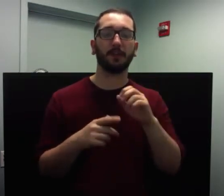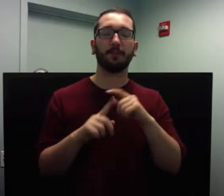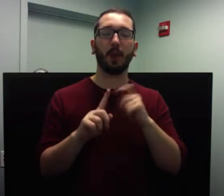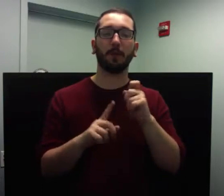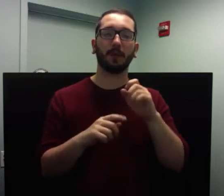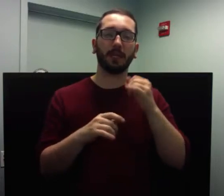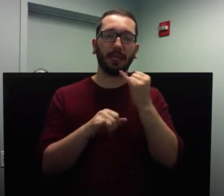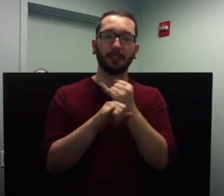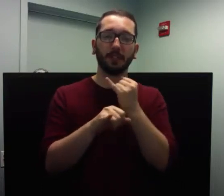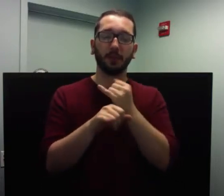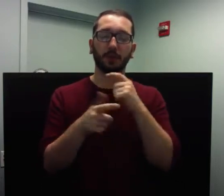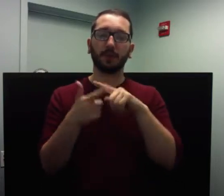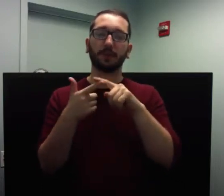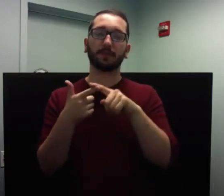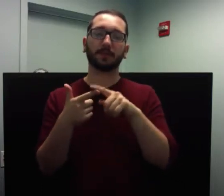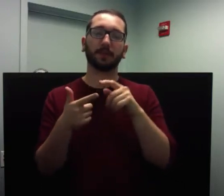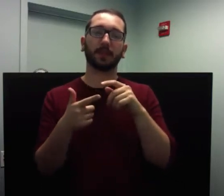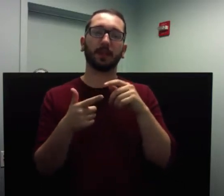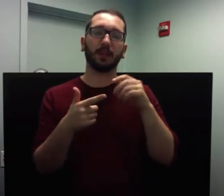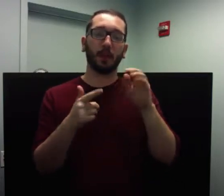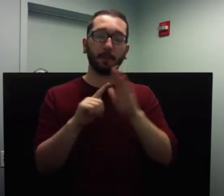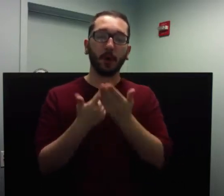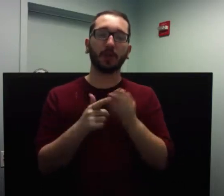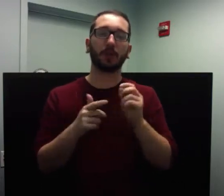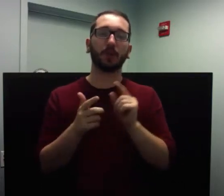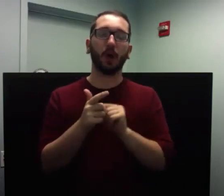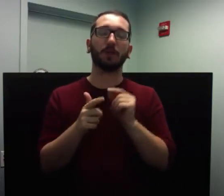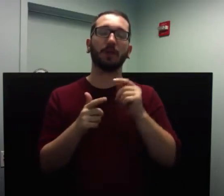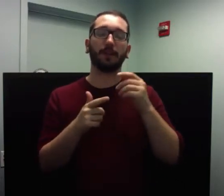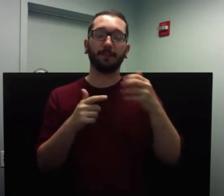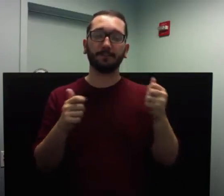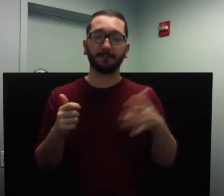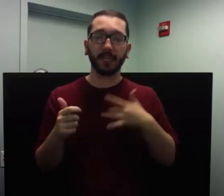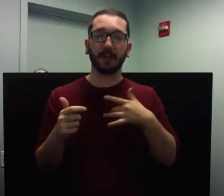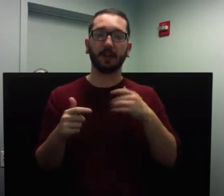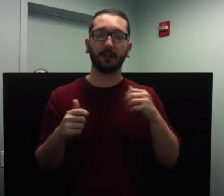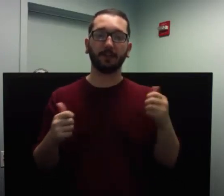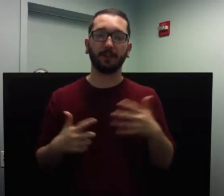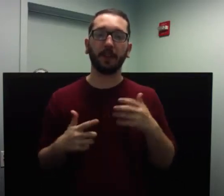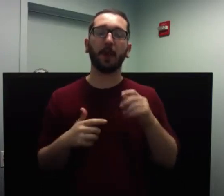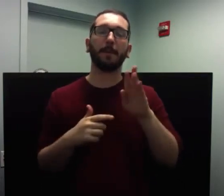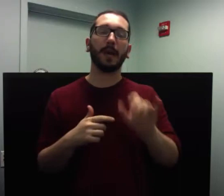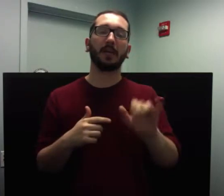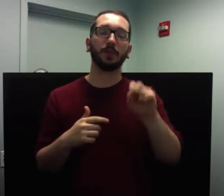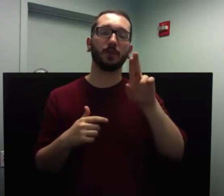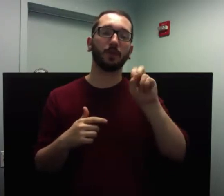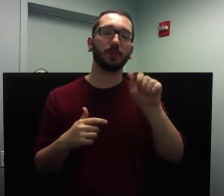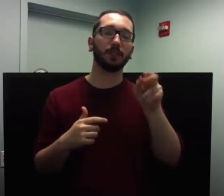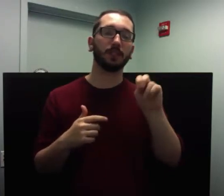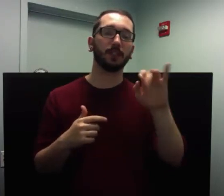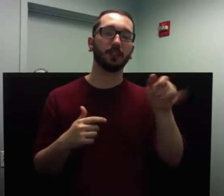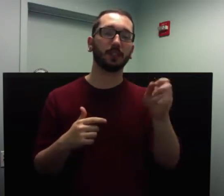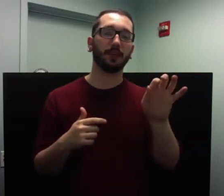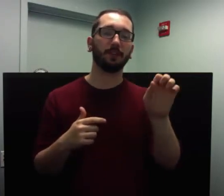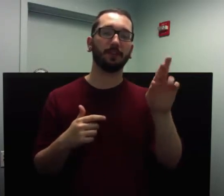entitled Feel the Fear and Do It Anyway by Susan Jeffers, Life is an Attitude